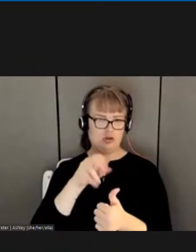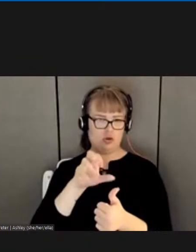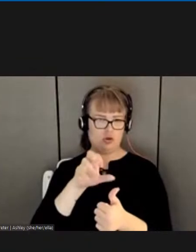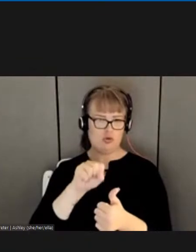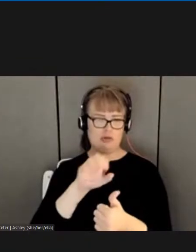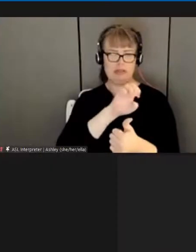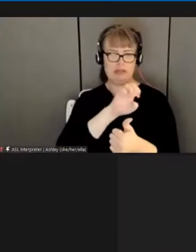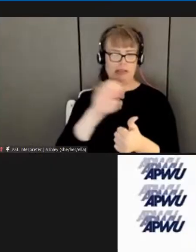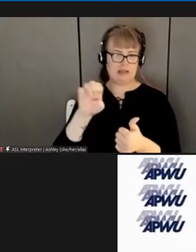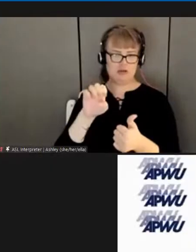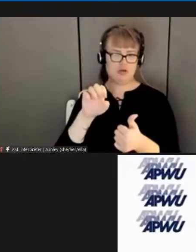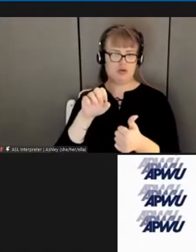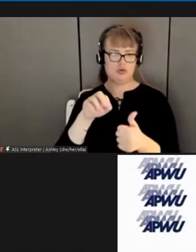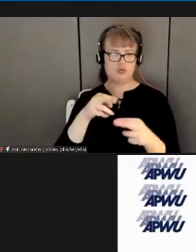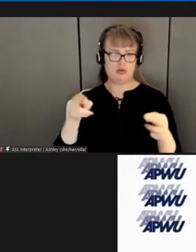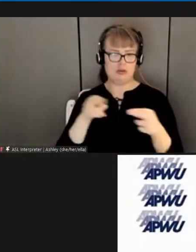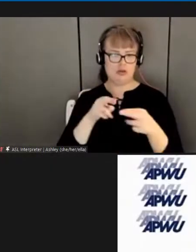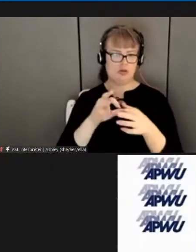coordinator